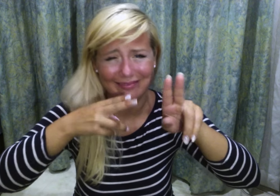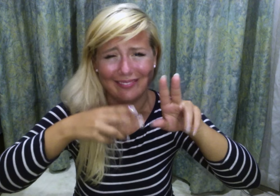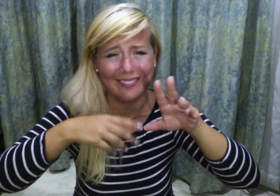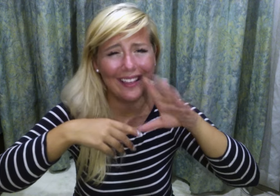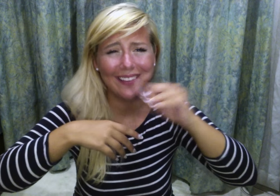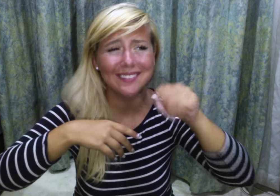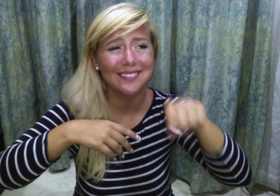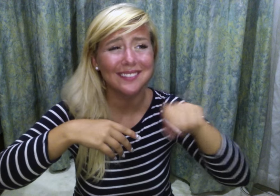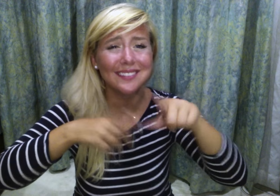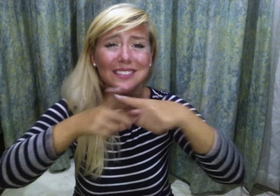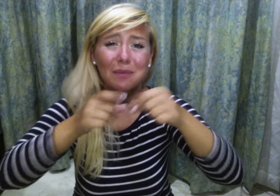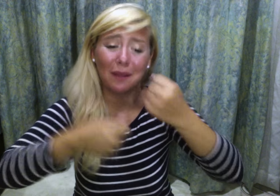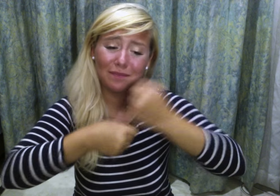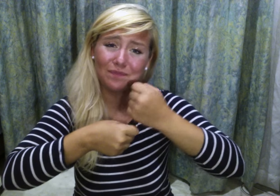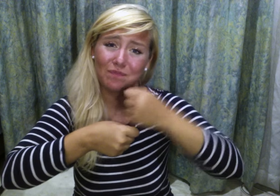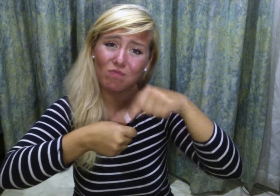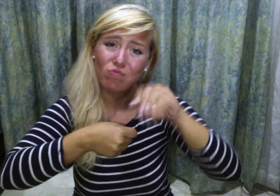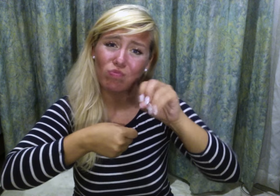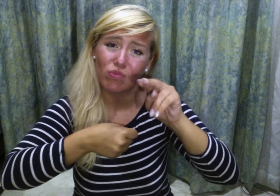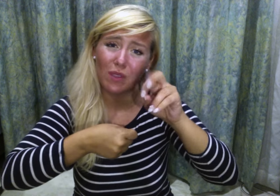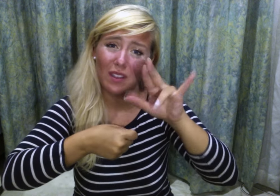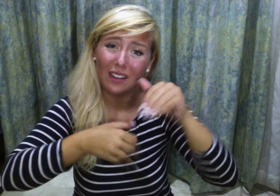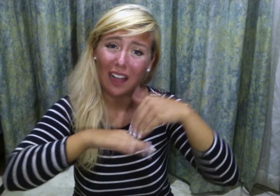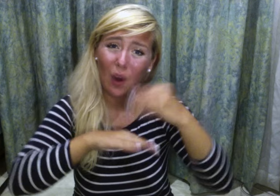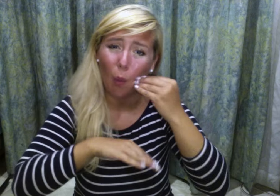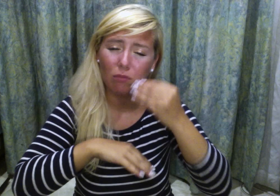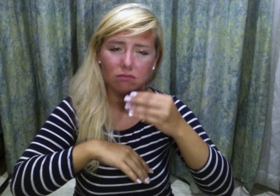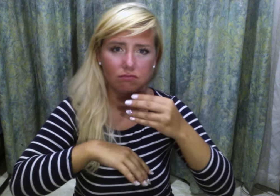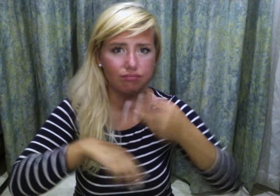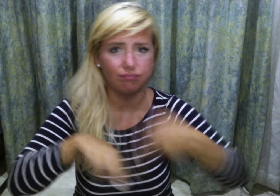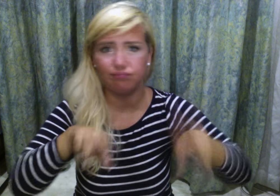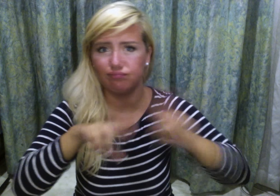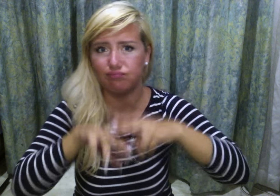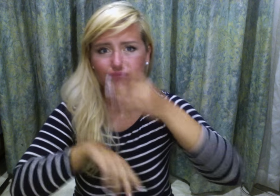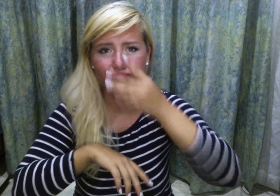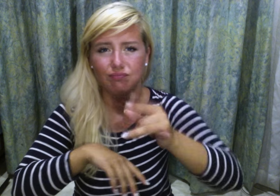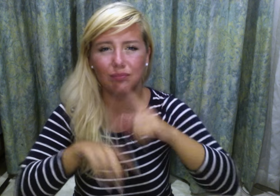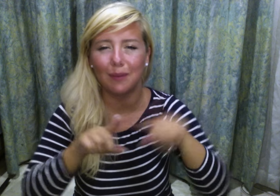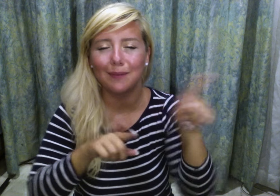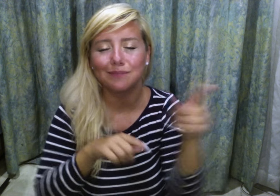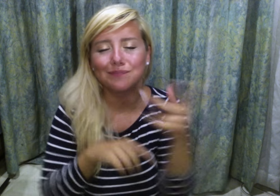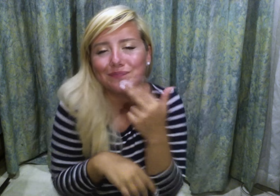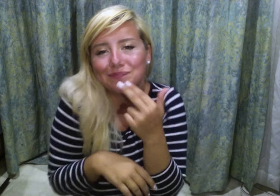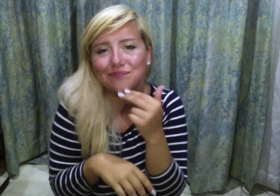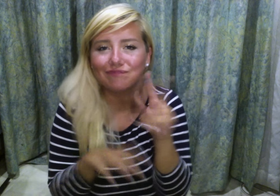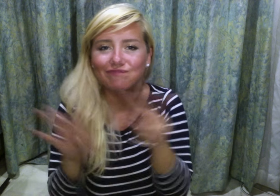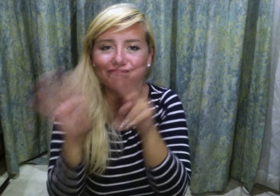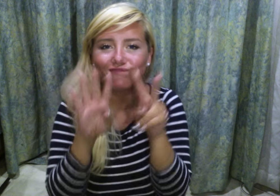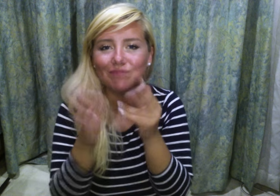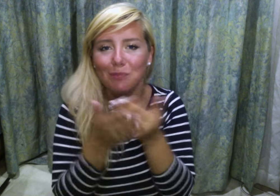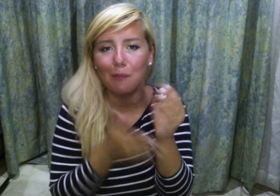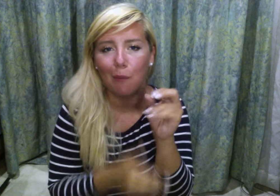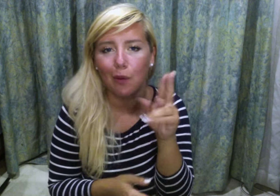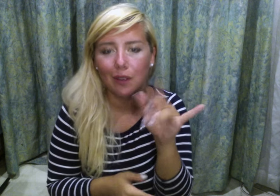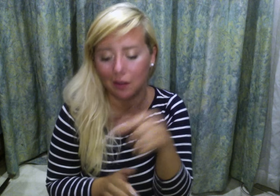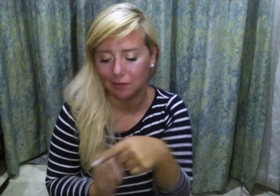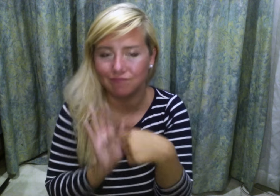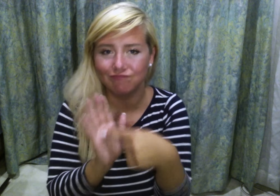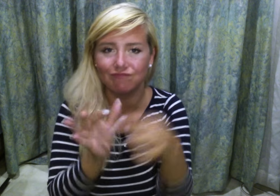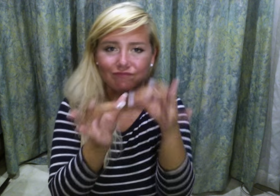about Onigiri. Typically, you know, to make Onigiri at home. It's way more delicious. But I just bought